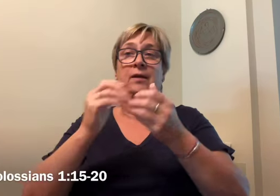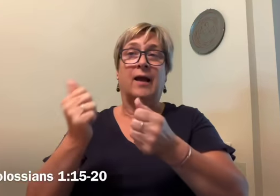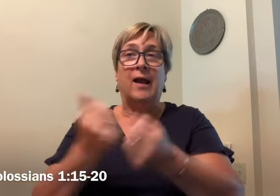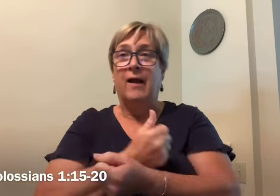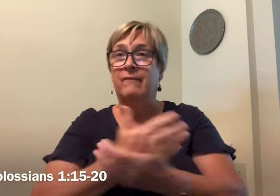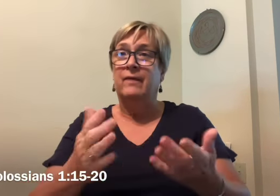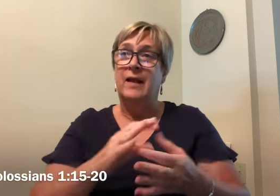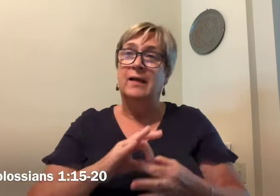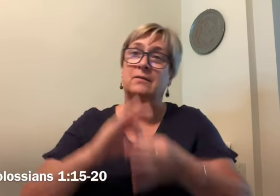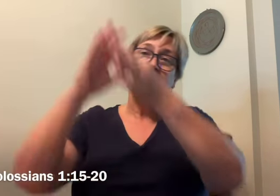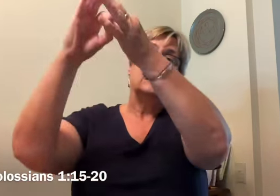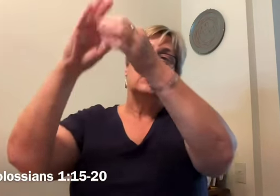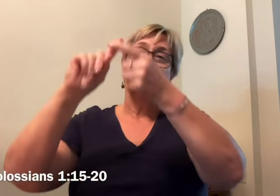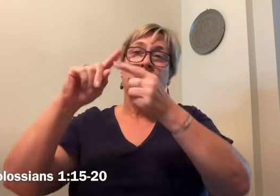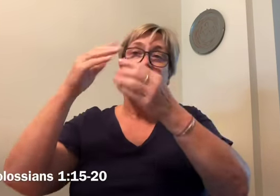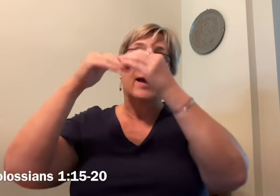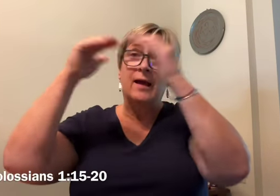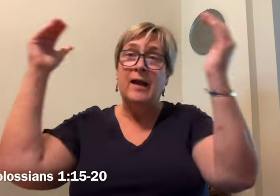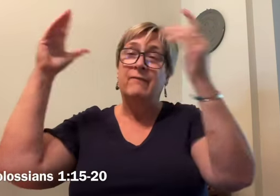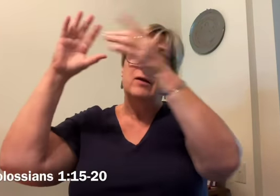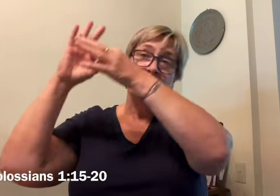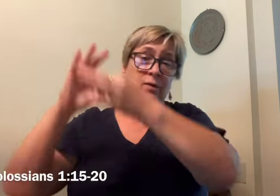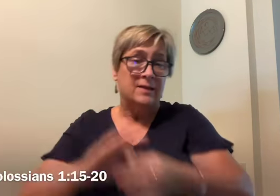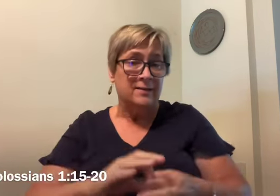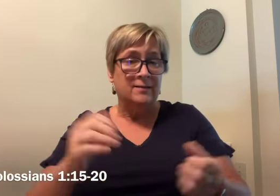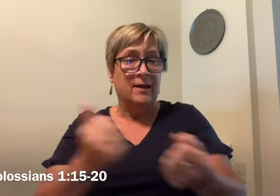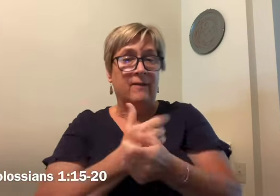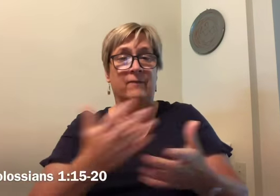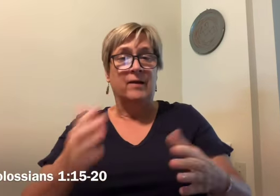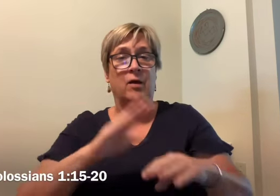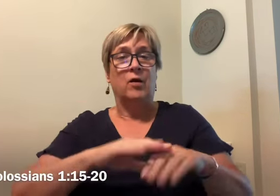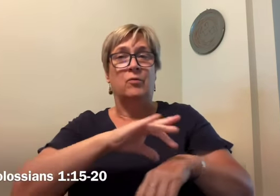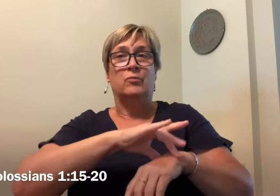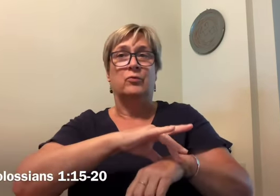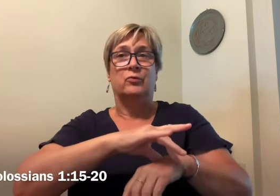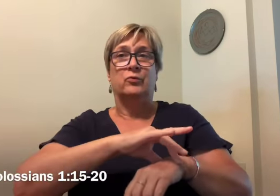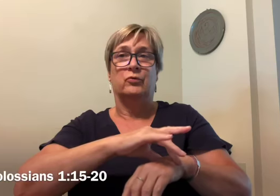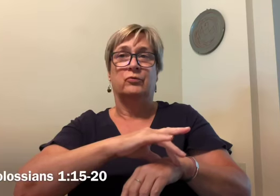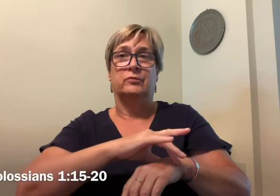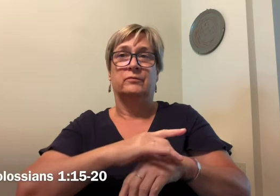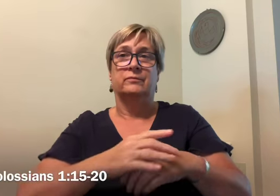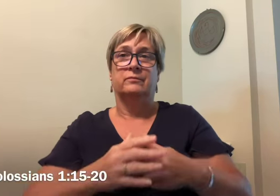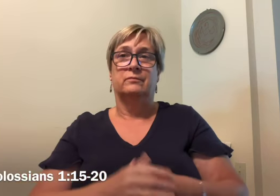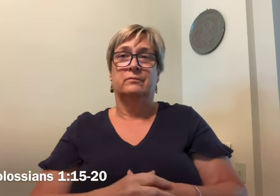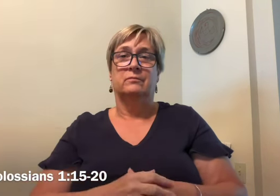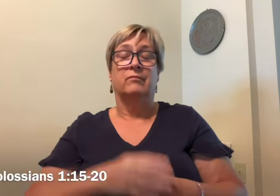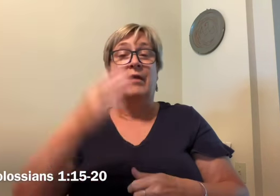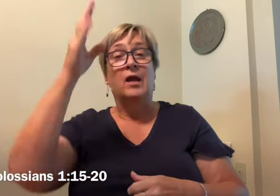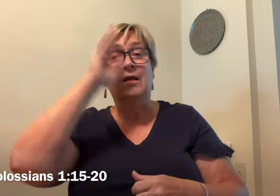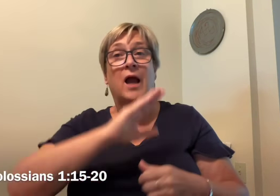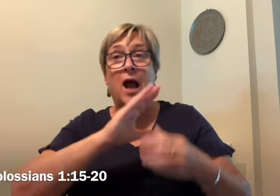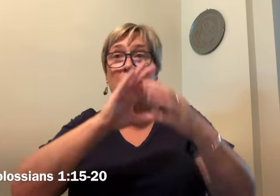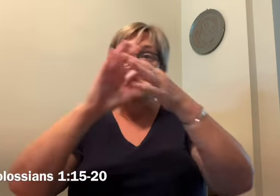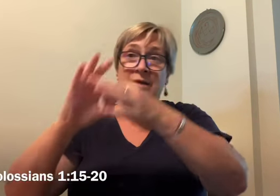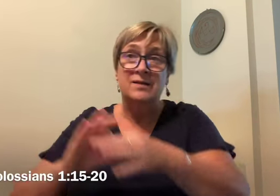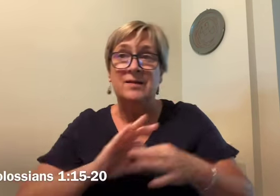by the blood of his cross through him. Whether those on earth or those in heaven.